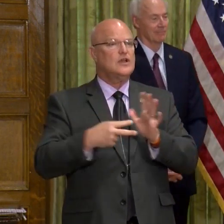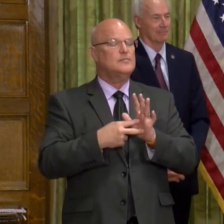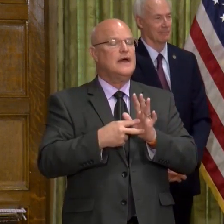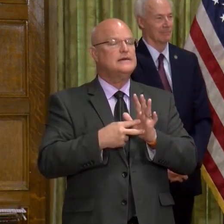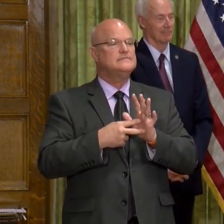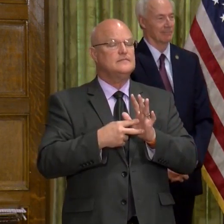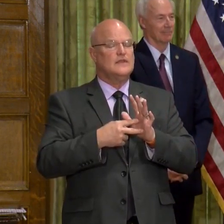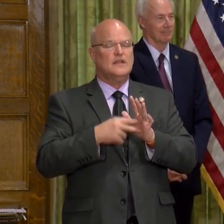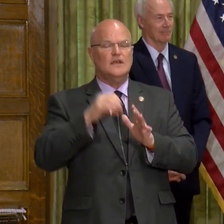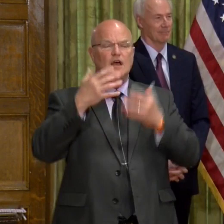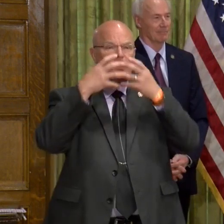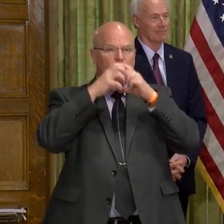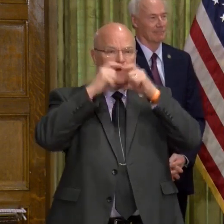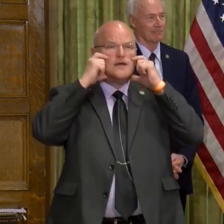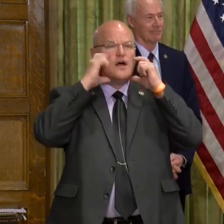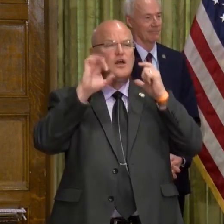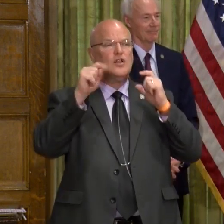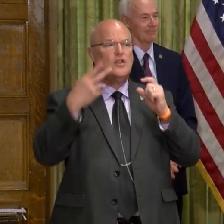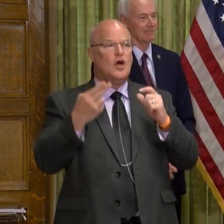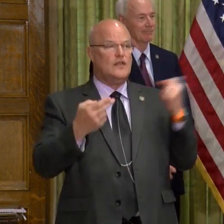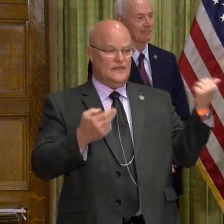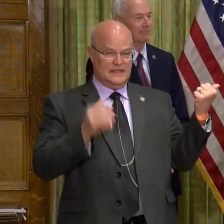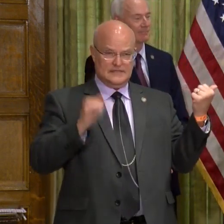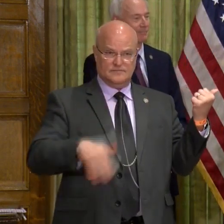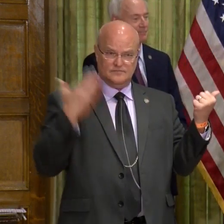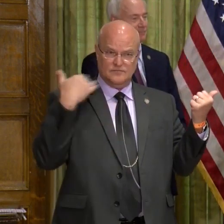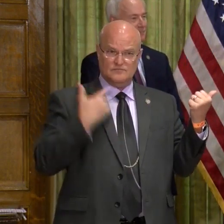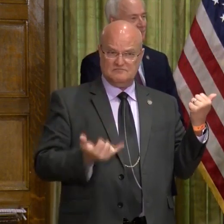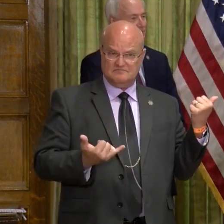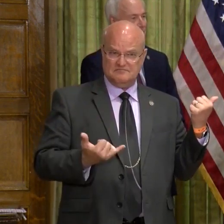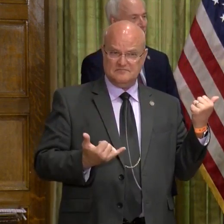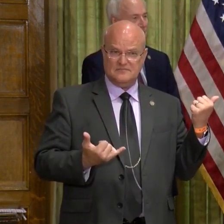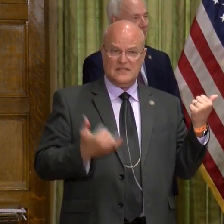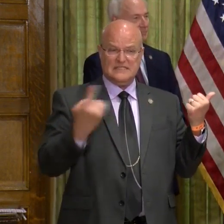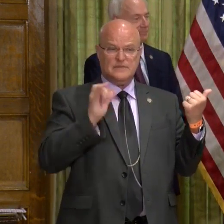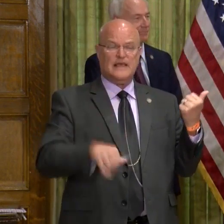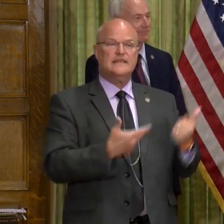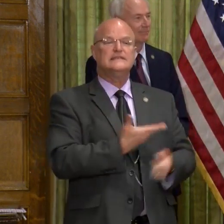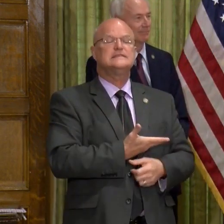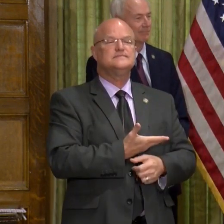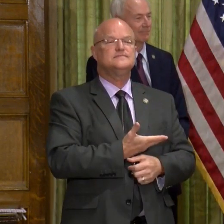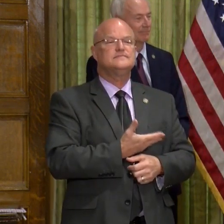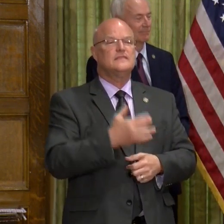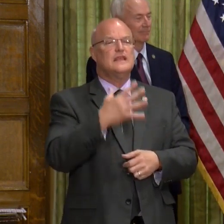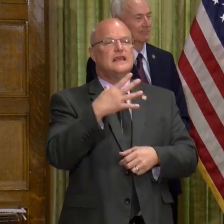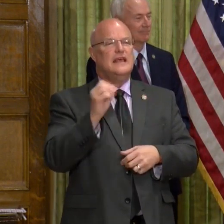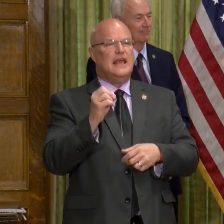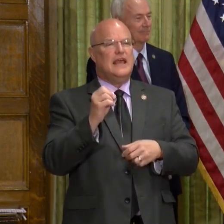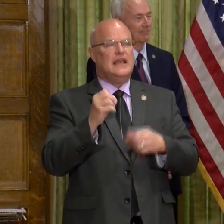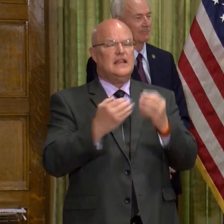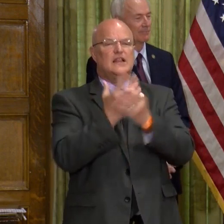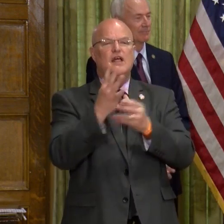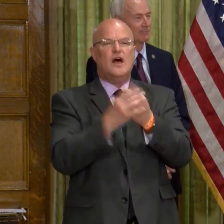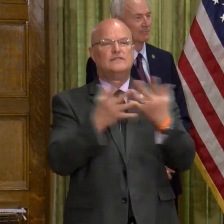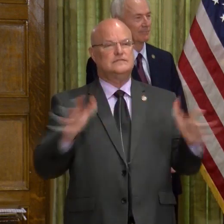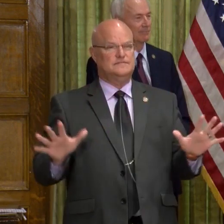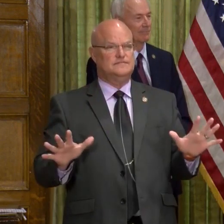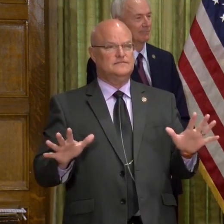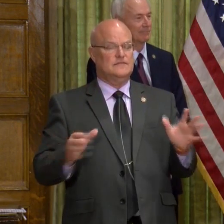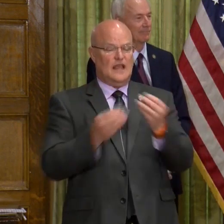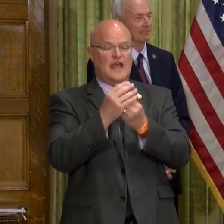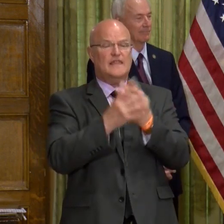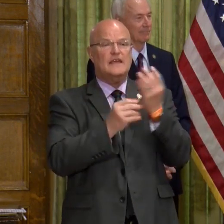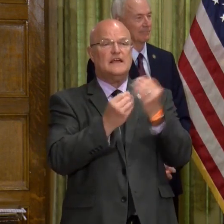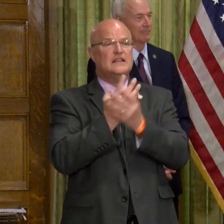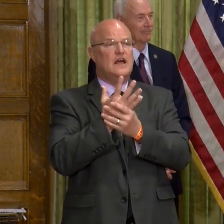cloth face covering, like the one I was wearing earlier, something like this, and gloves. And the